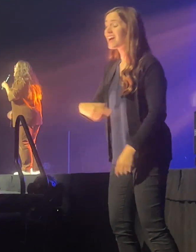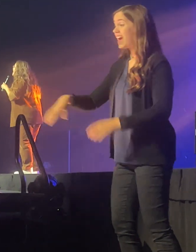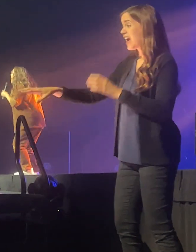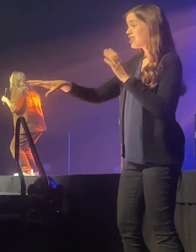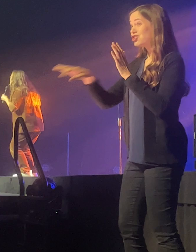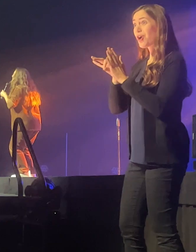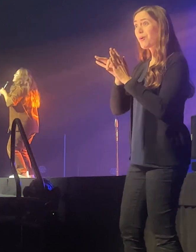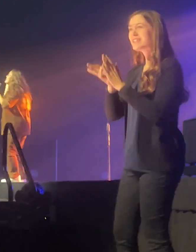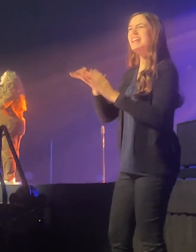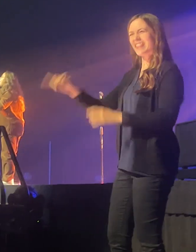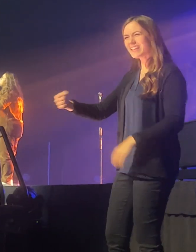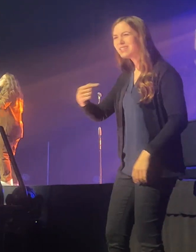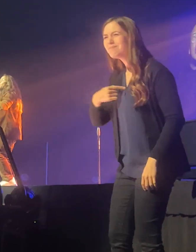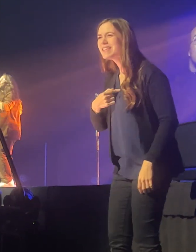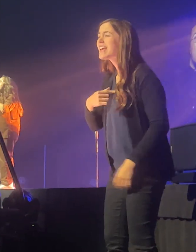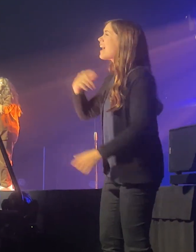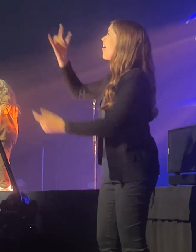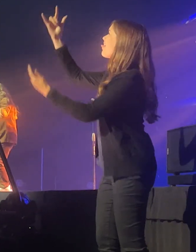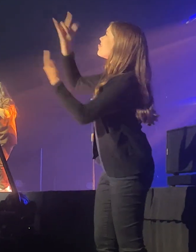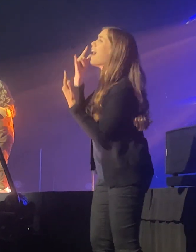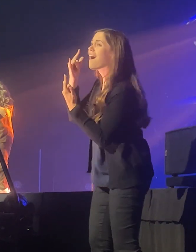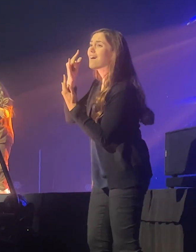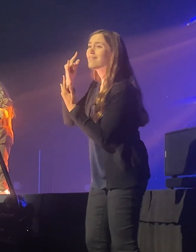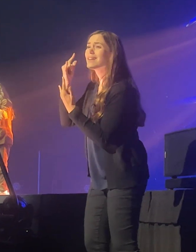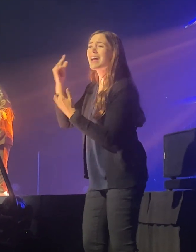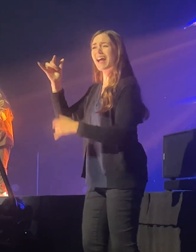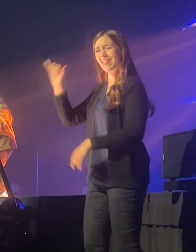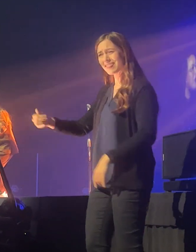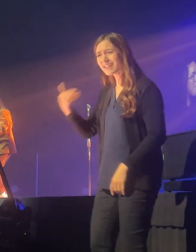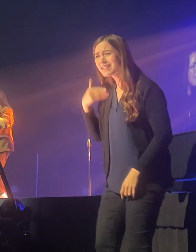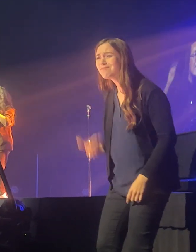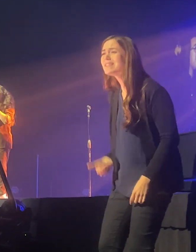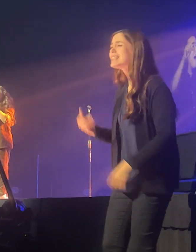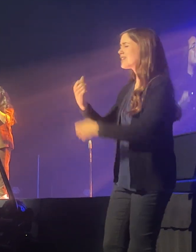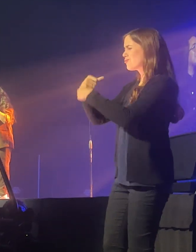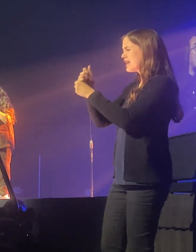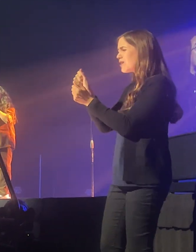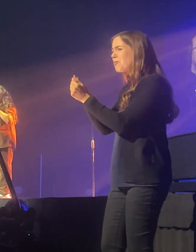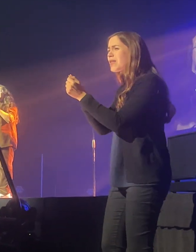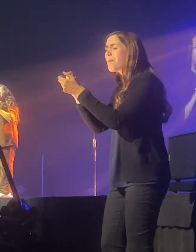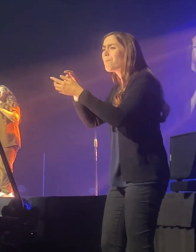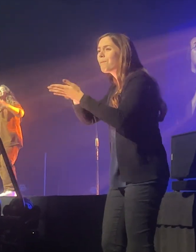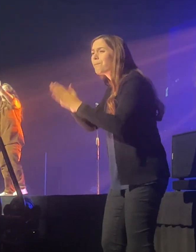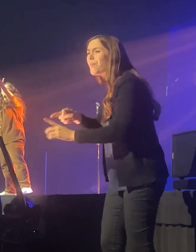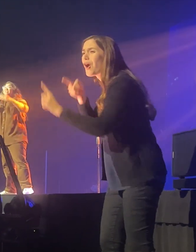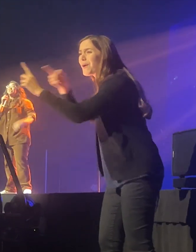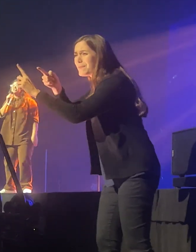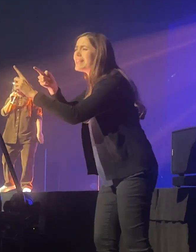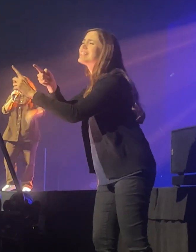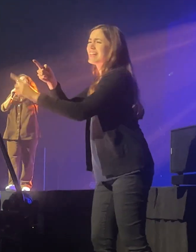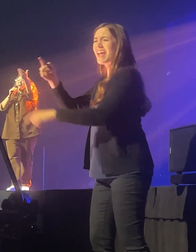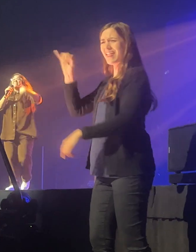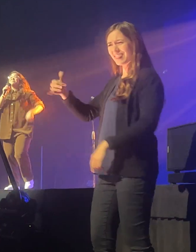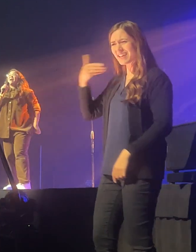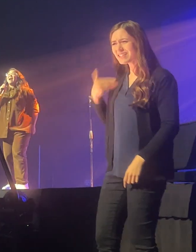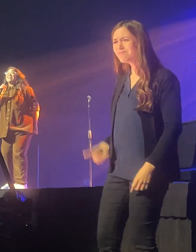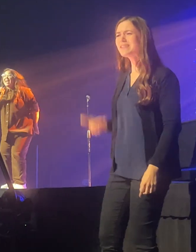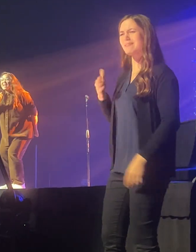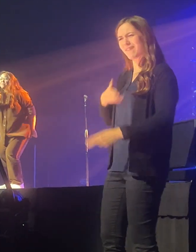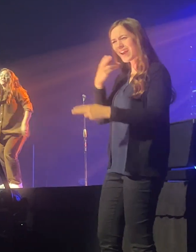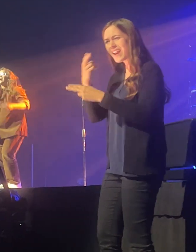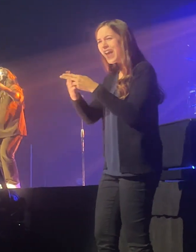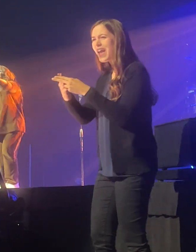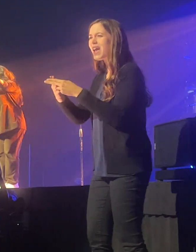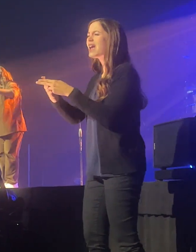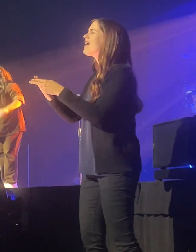that's my name. Love, water, created with a purpose. That's my name. God's messenger, that's my